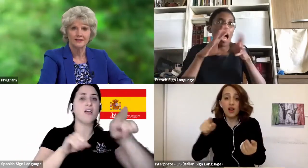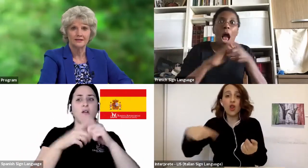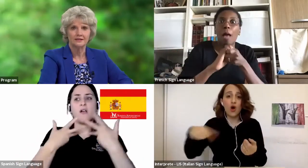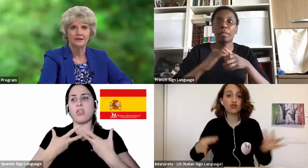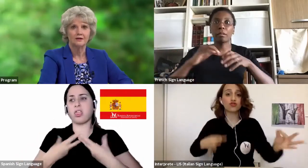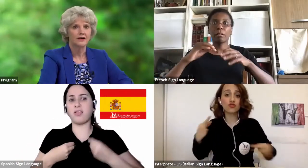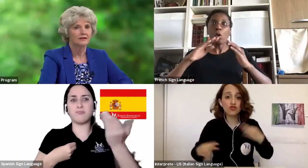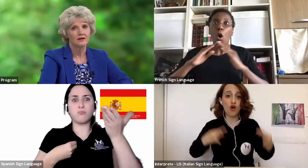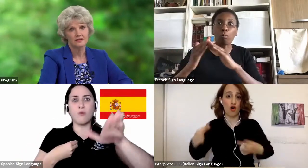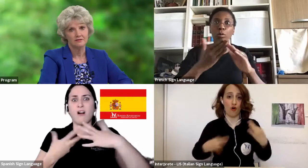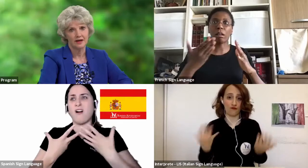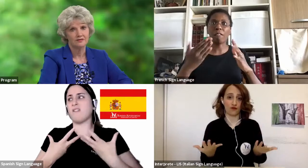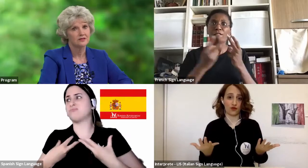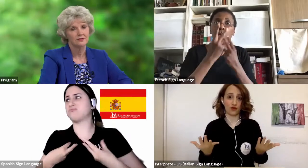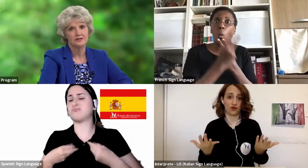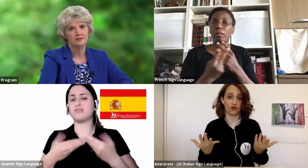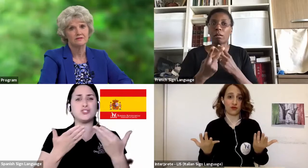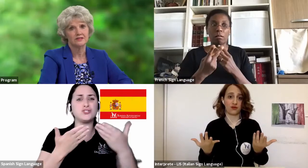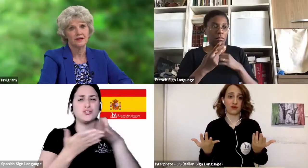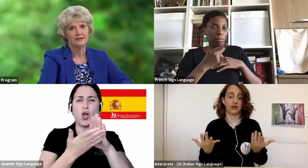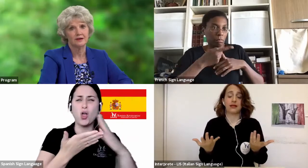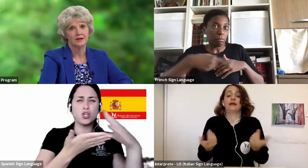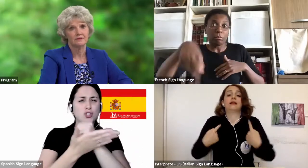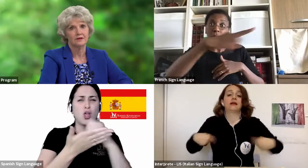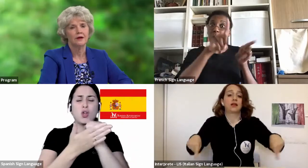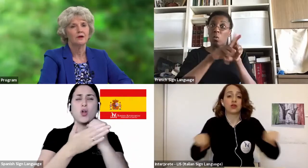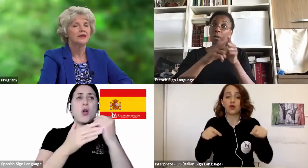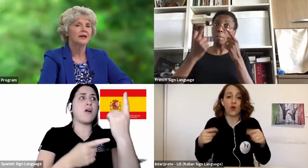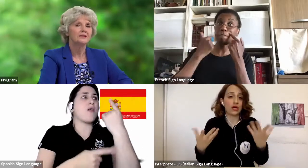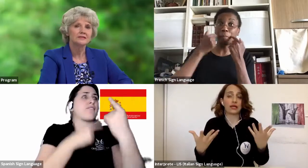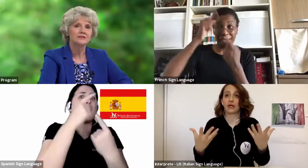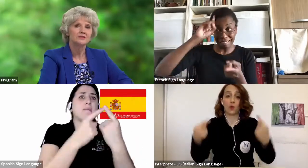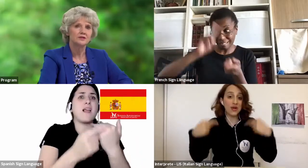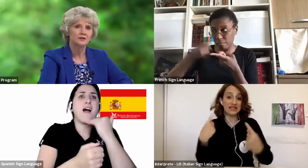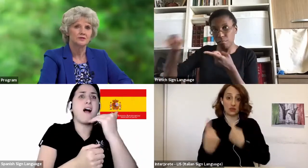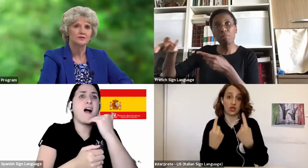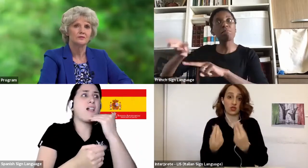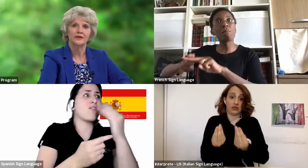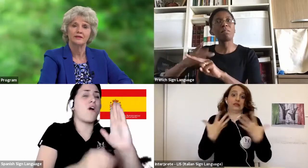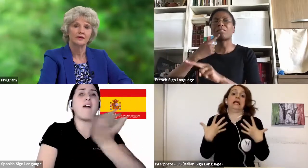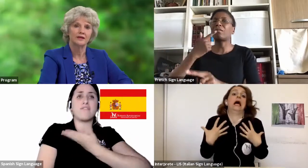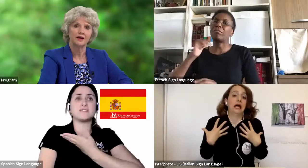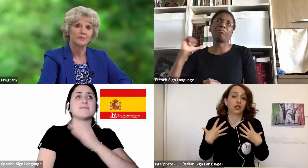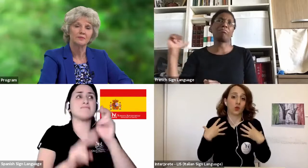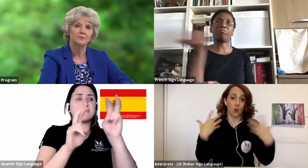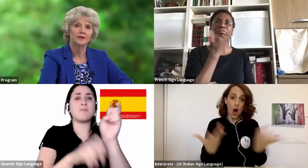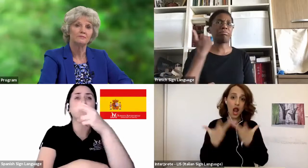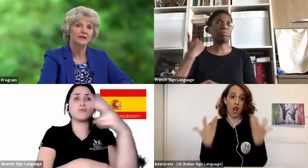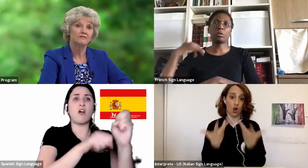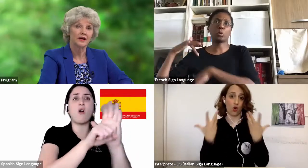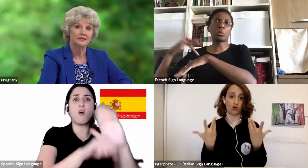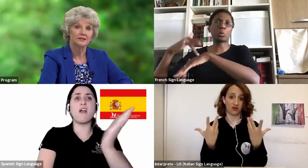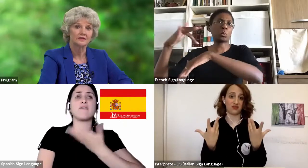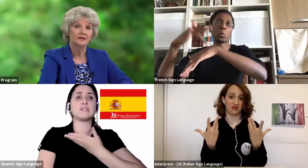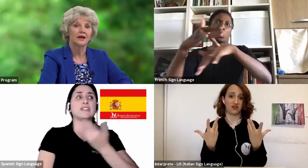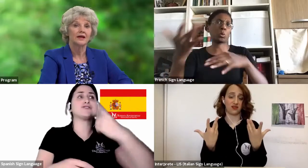impacted by the loss of lives as a result of this pandemic. We can't listen to the news without hearing how many people have